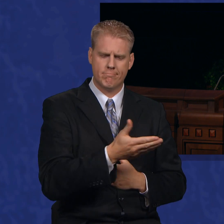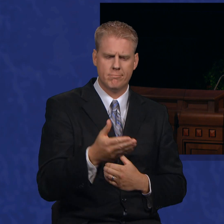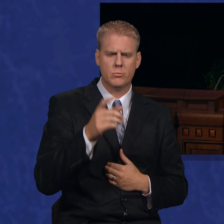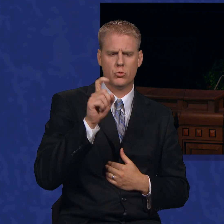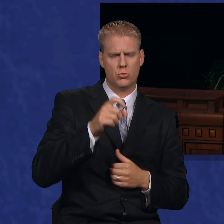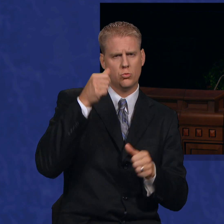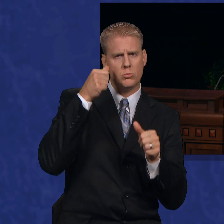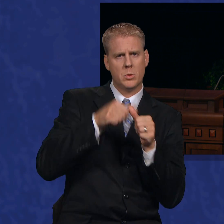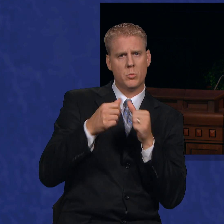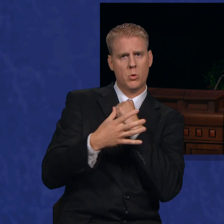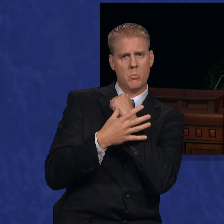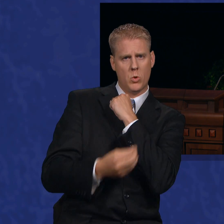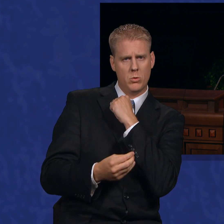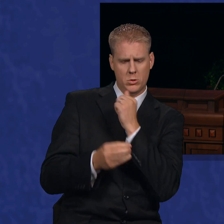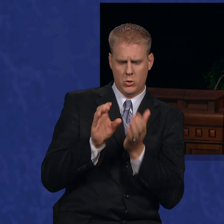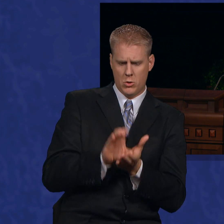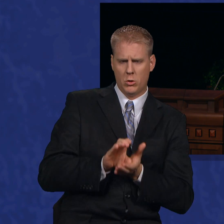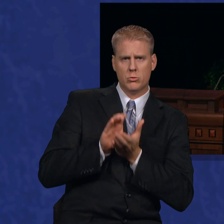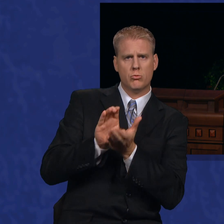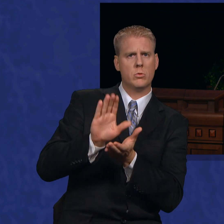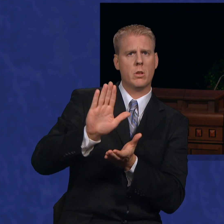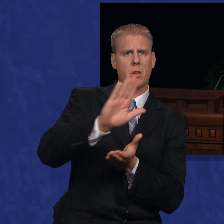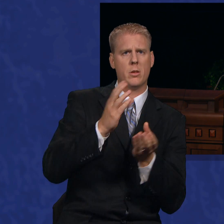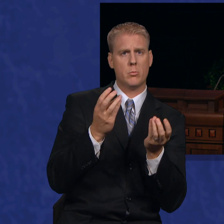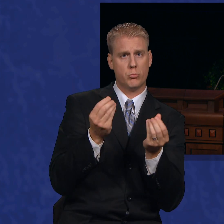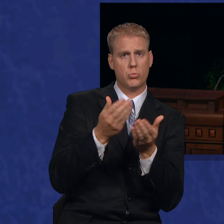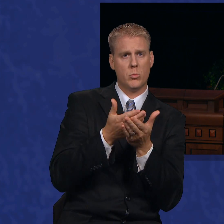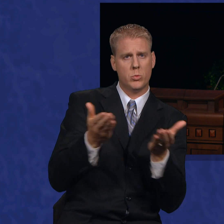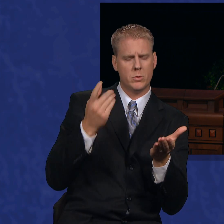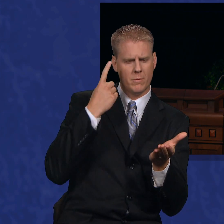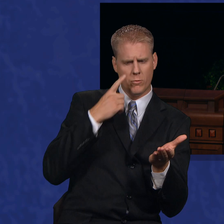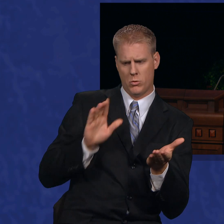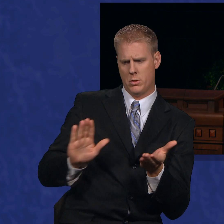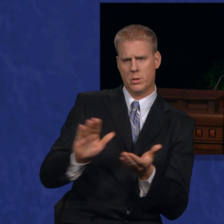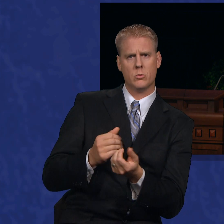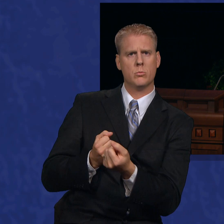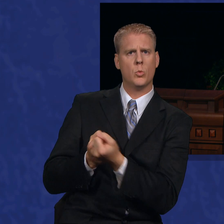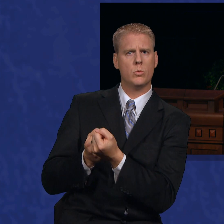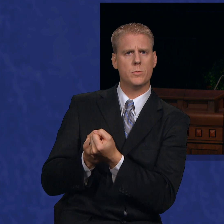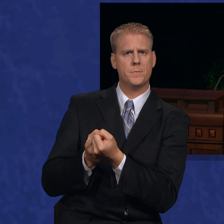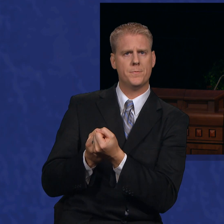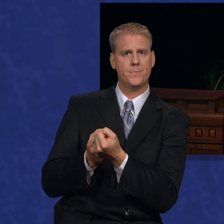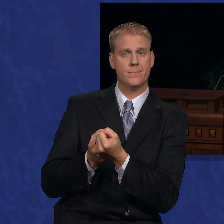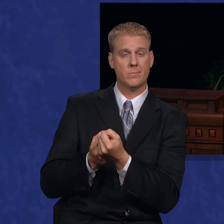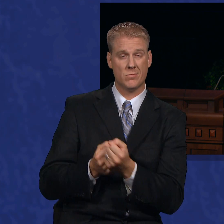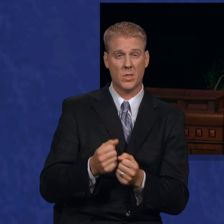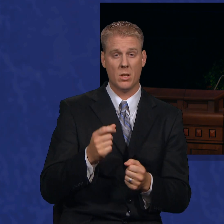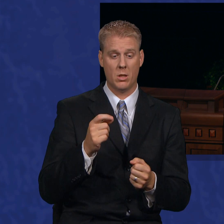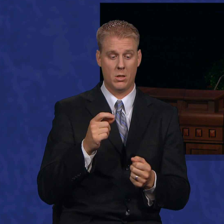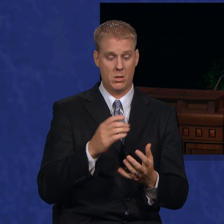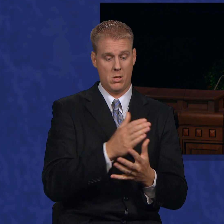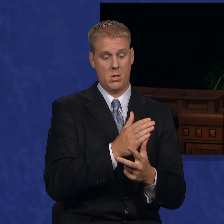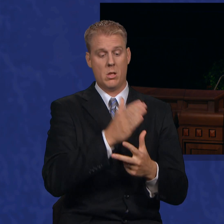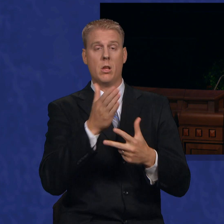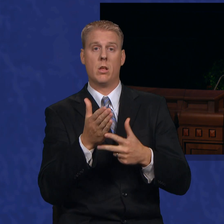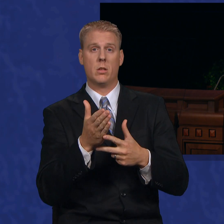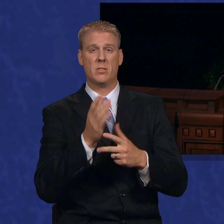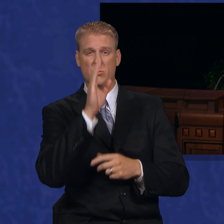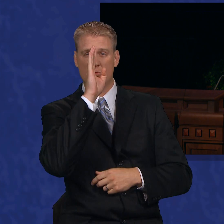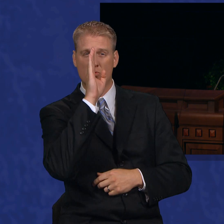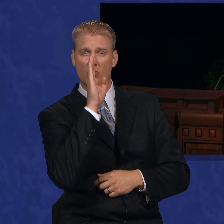the poor and consecrate of thy properties for their support. To the direct command,